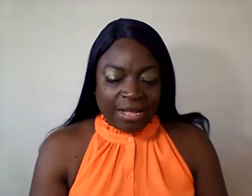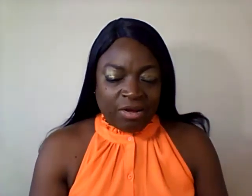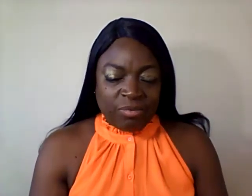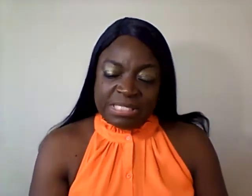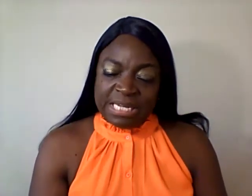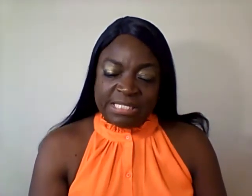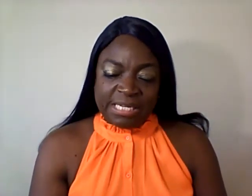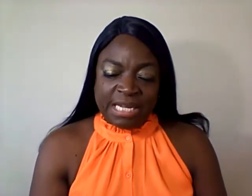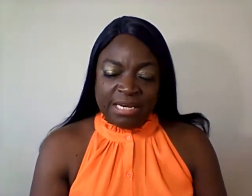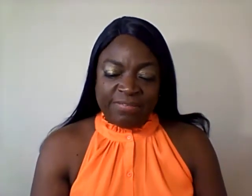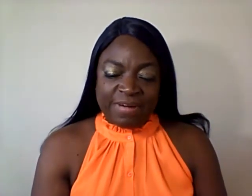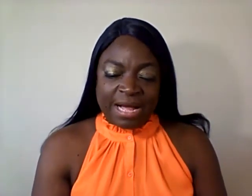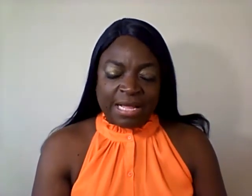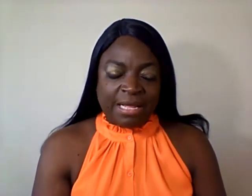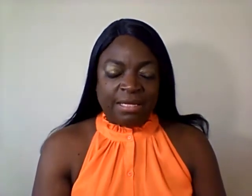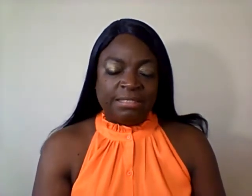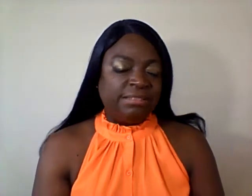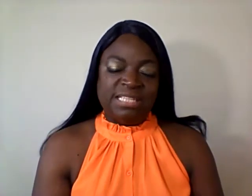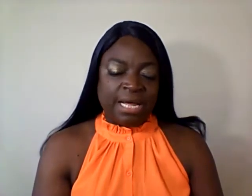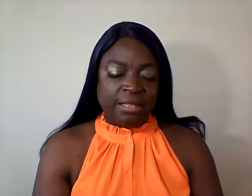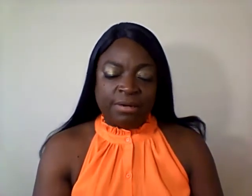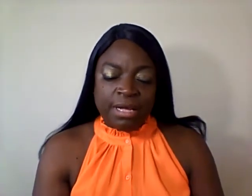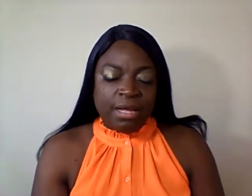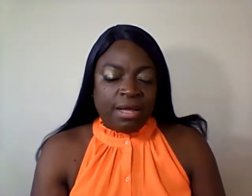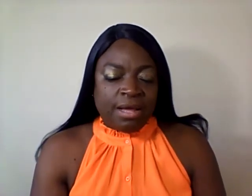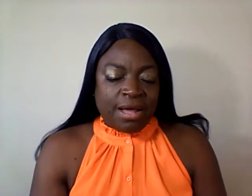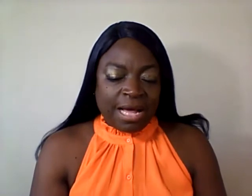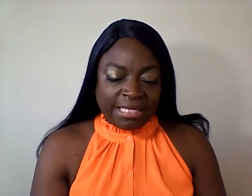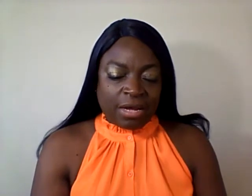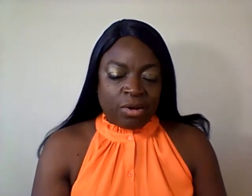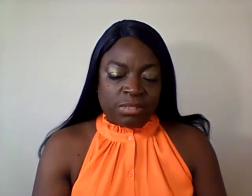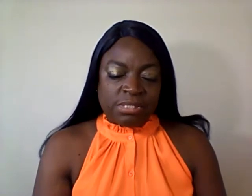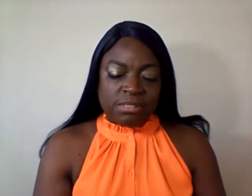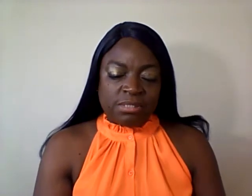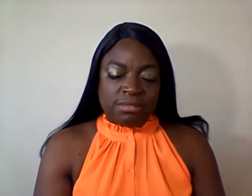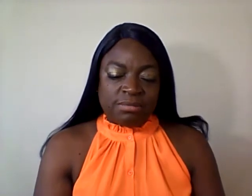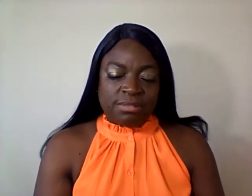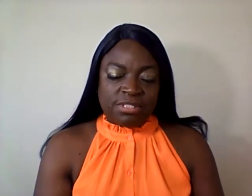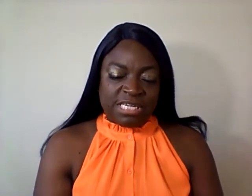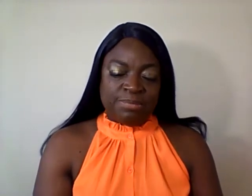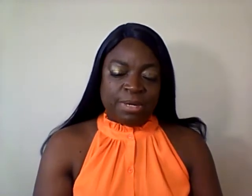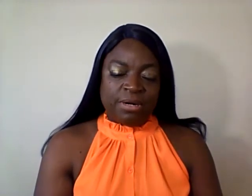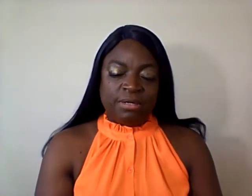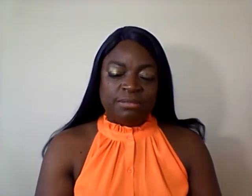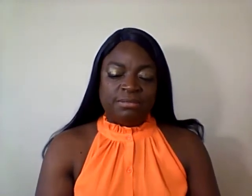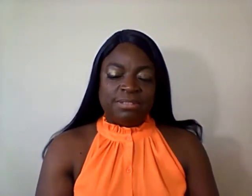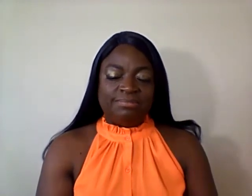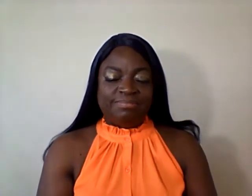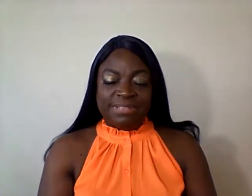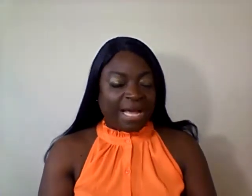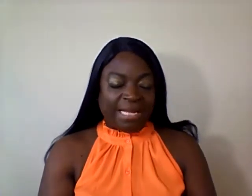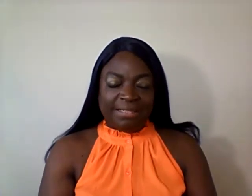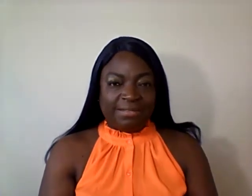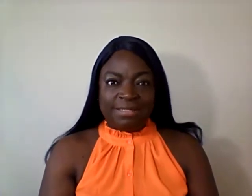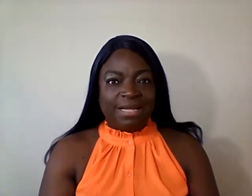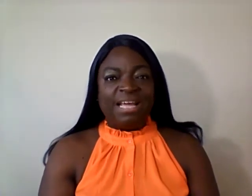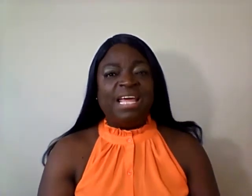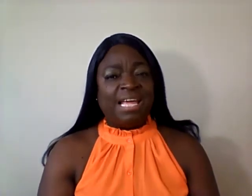Whiskey, tequila, vodka? Neither. Hot dogs, cheeseburger? Neither. I like